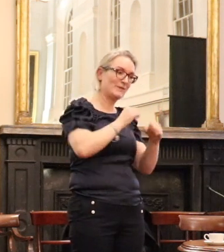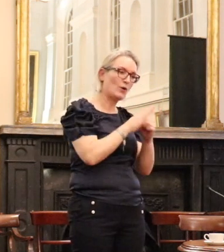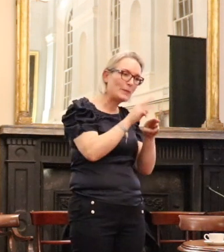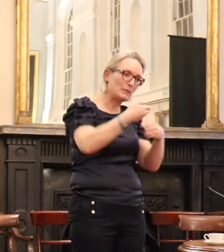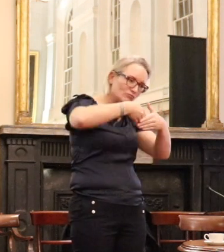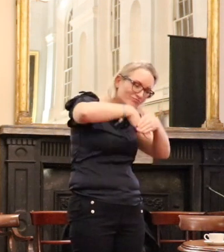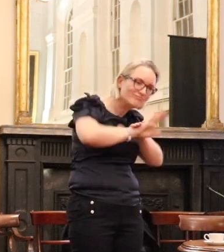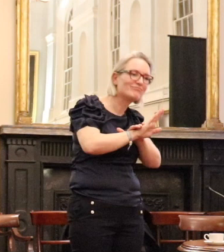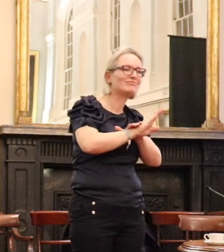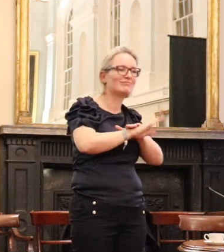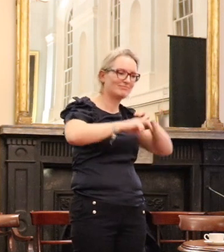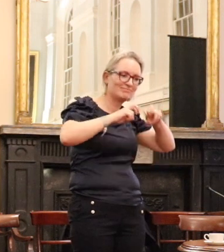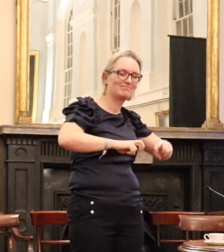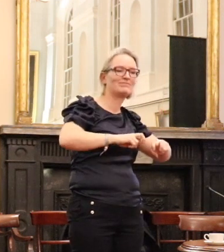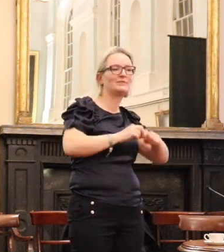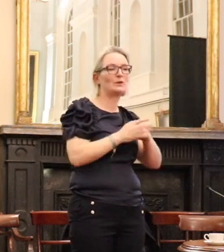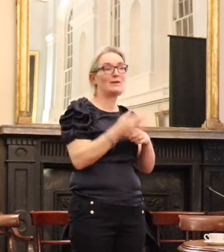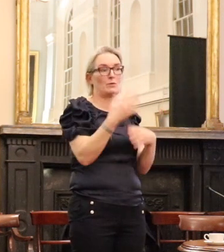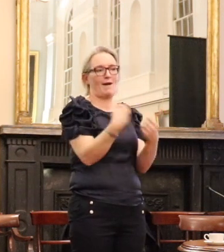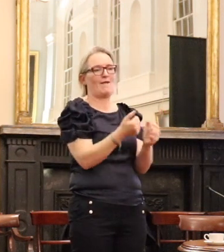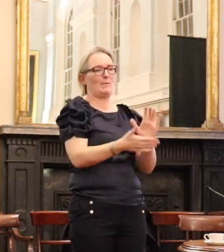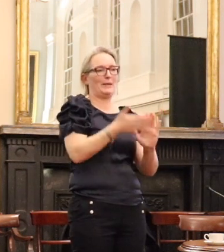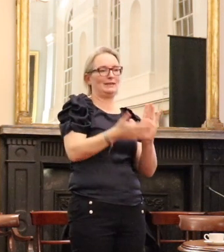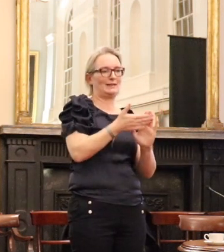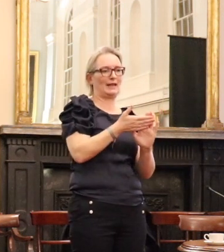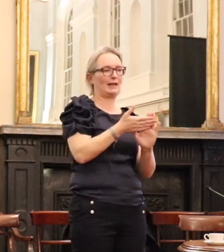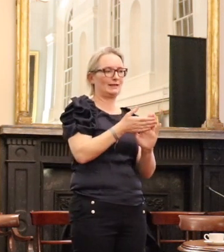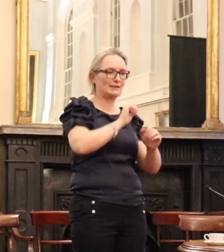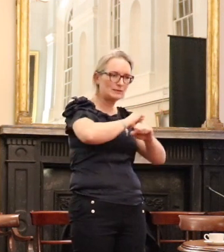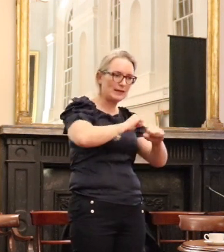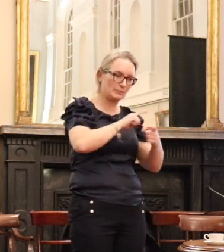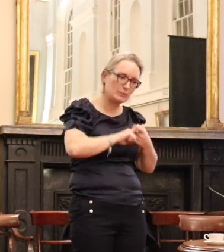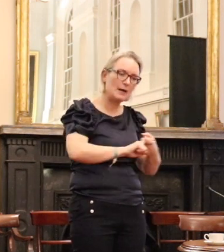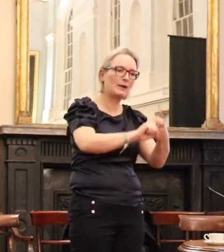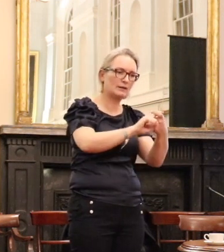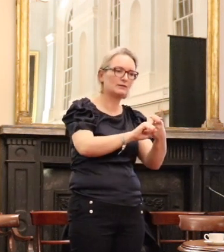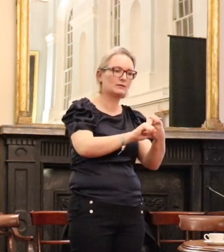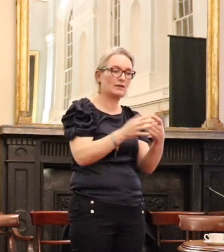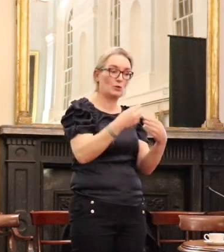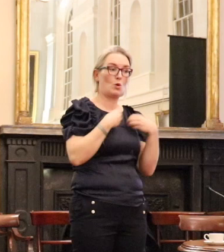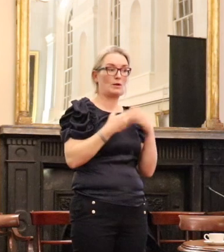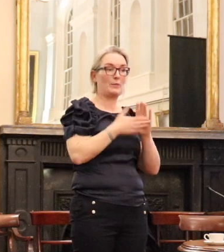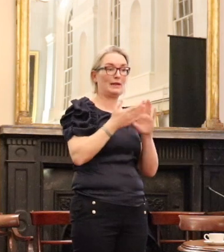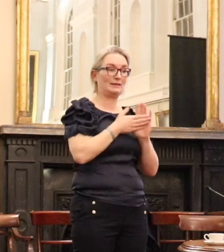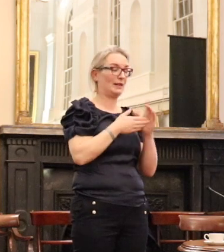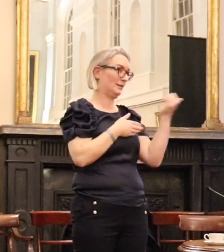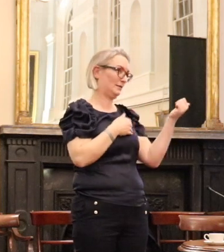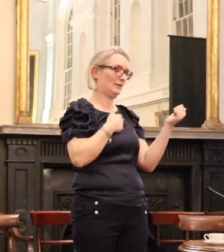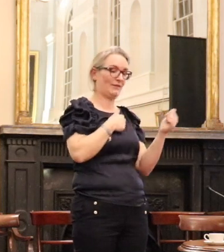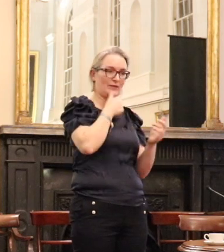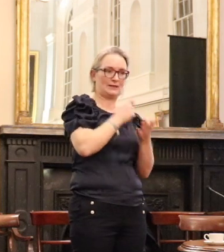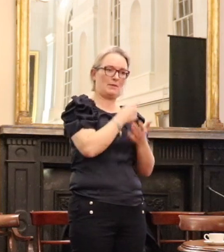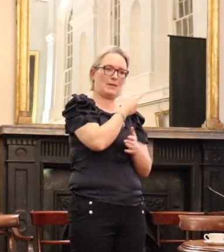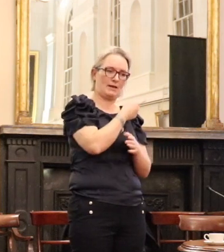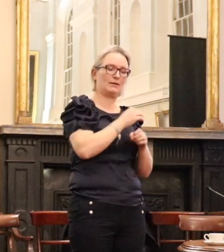people to come to. and once you have and once presence a permanent presence if you own a building as we then did were able to